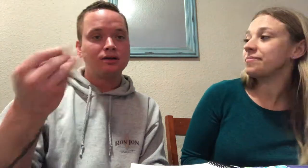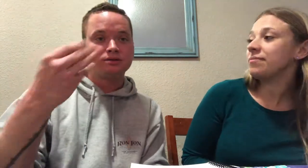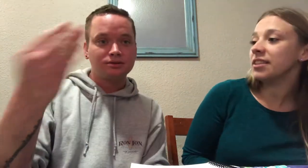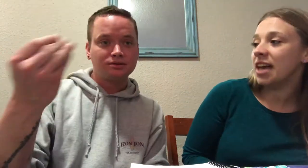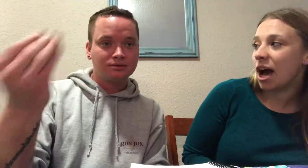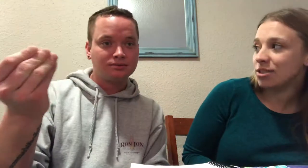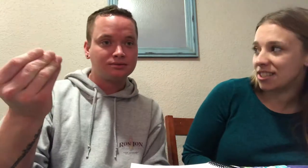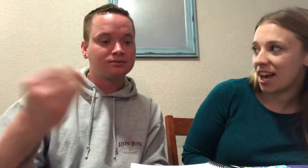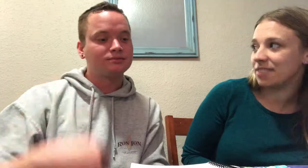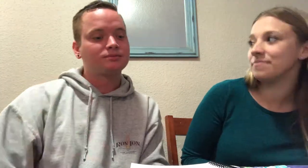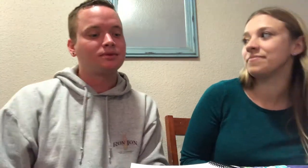Outside.